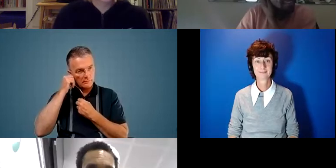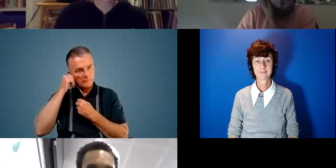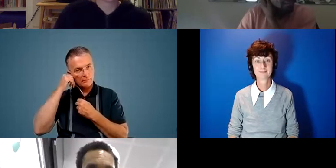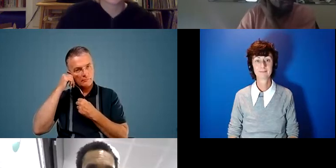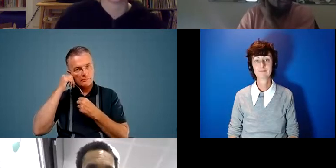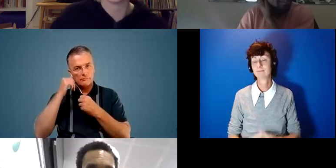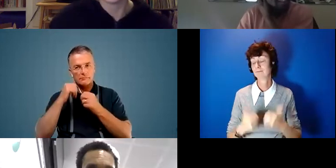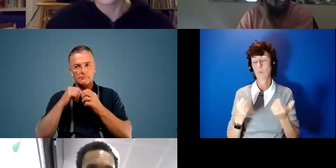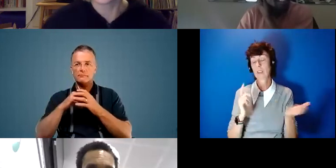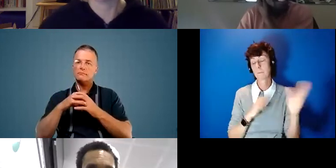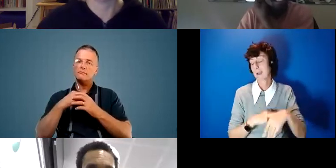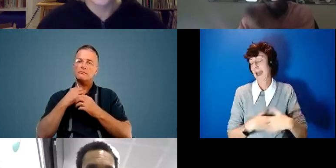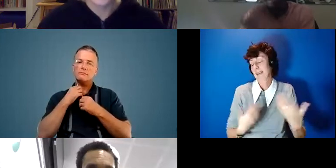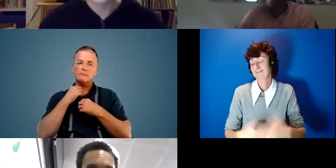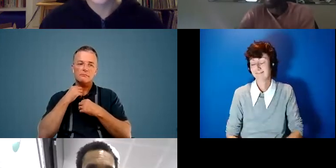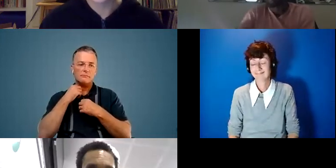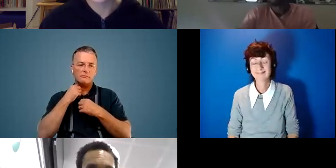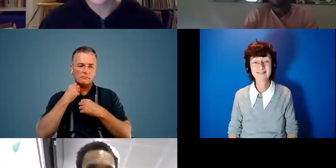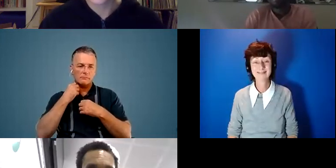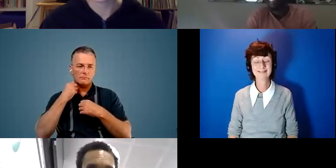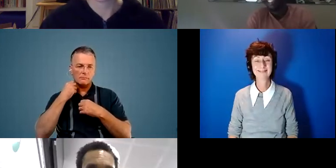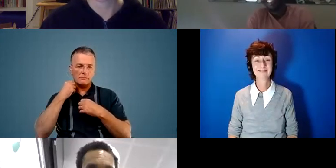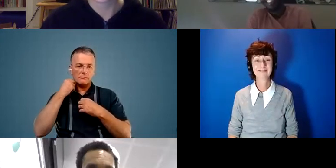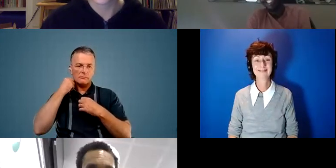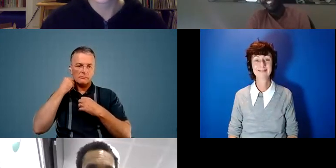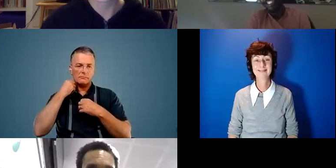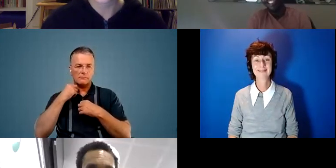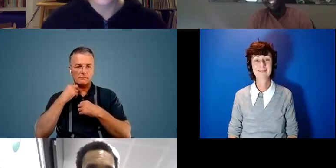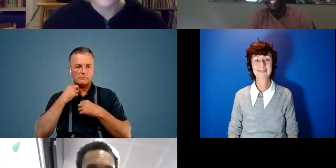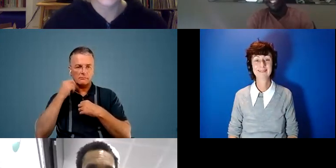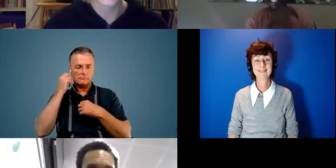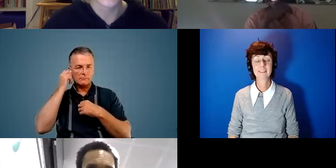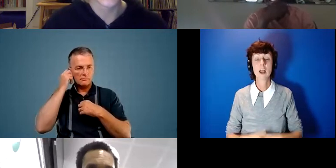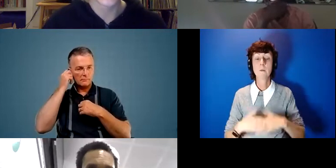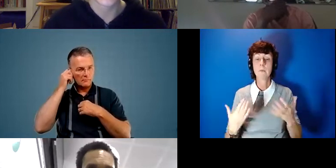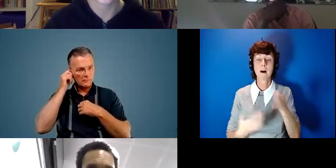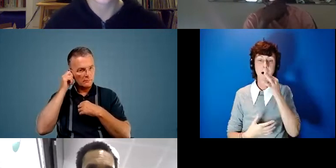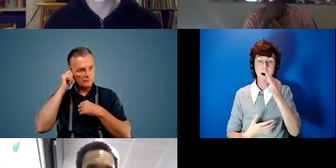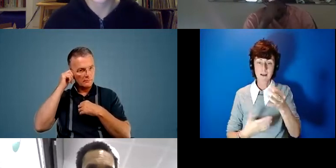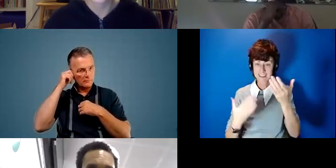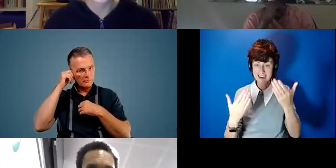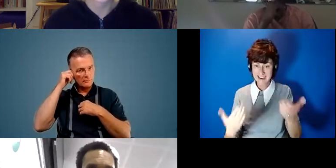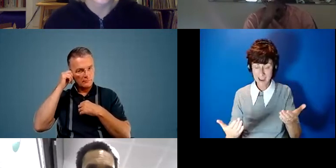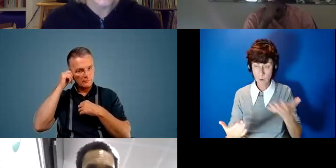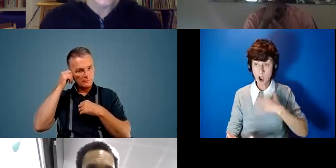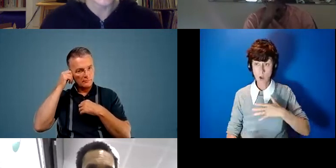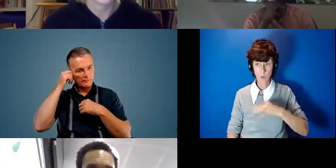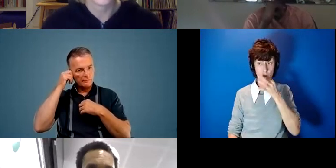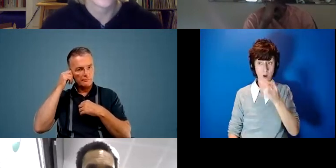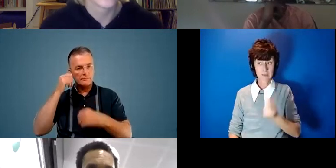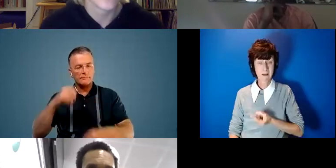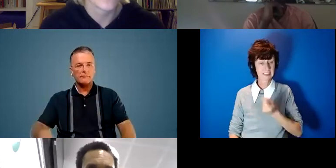okay well we can always come back to it um what i will um ask now is something that i just wanted to ask you guys myself which is that